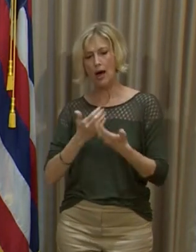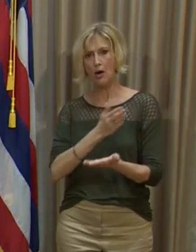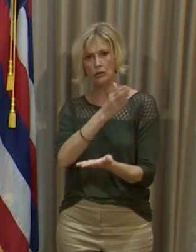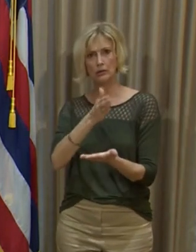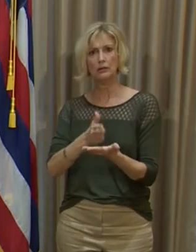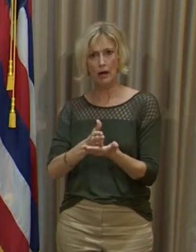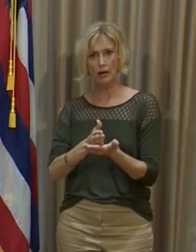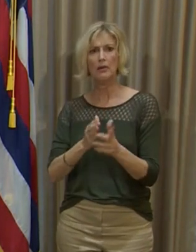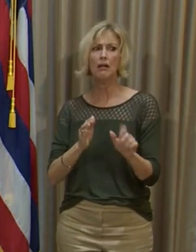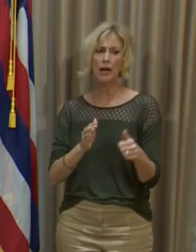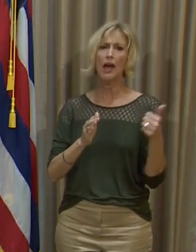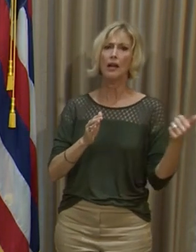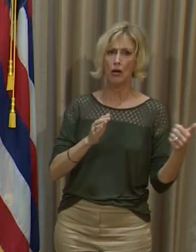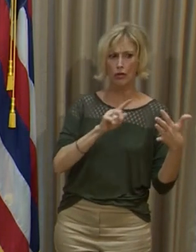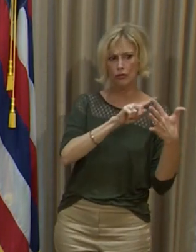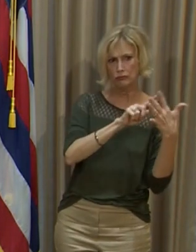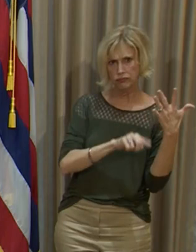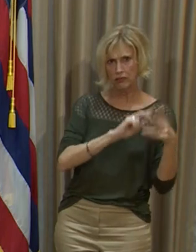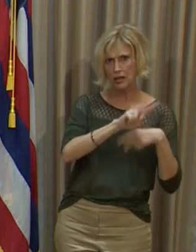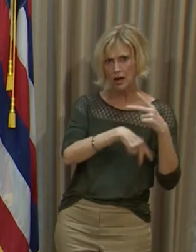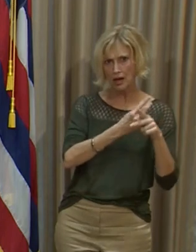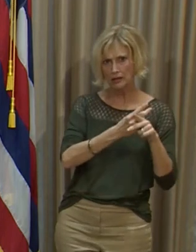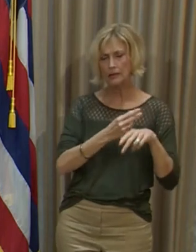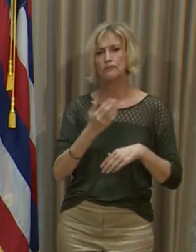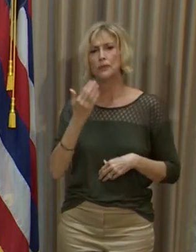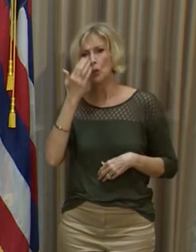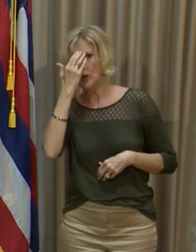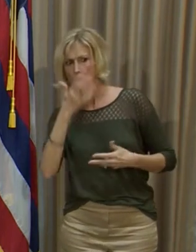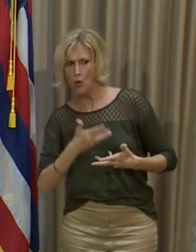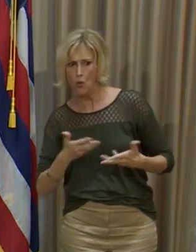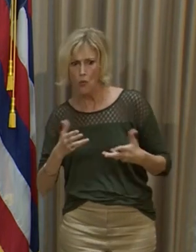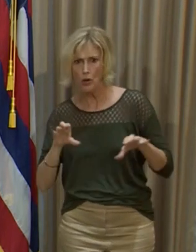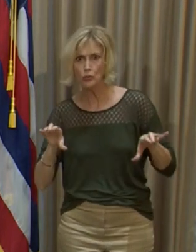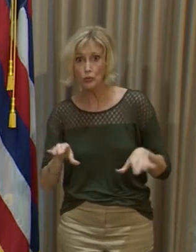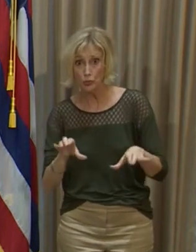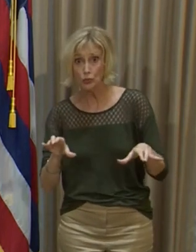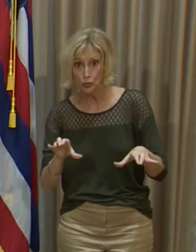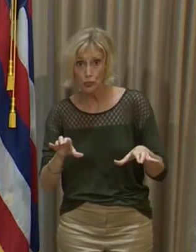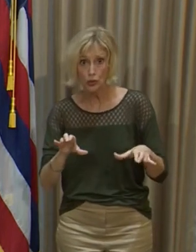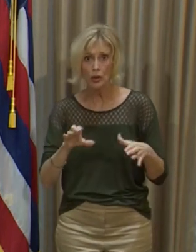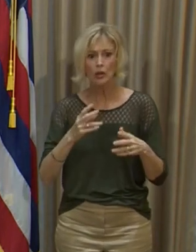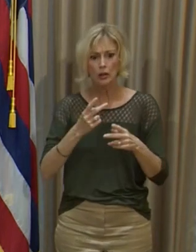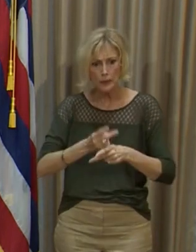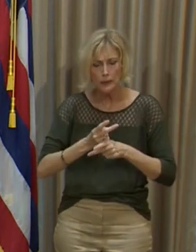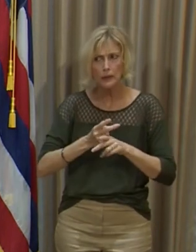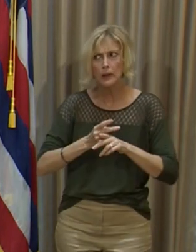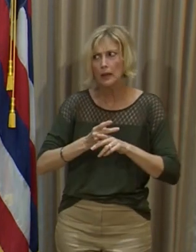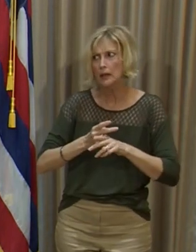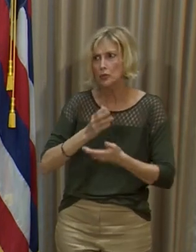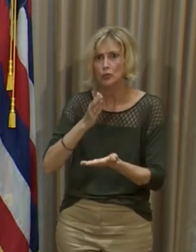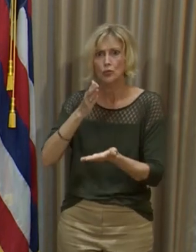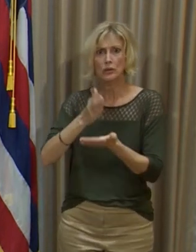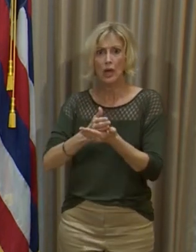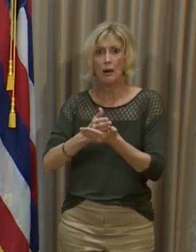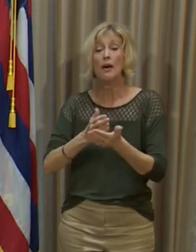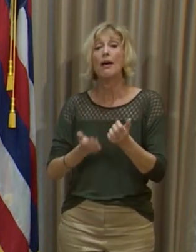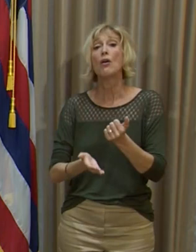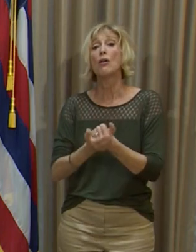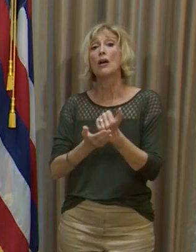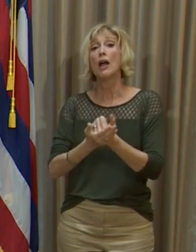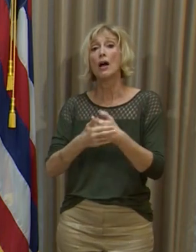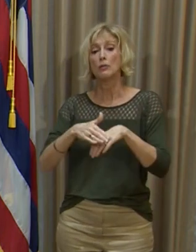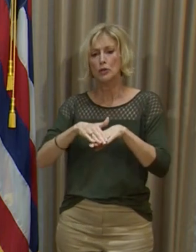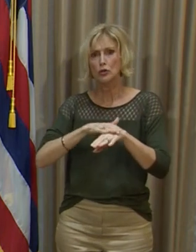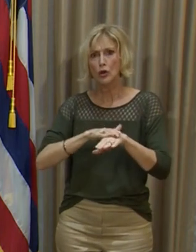and other variants. We know what actions and precautions we need to take in order to stop slow the spread.